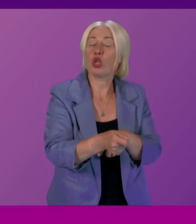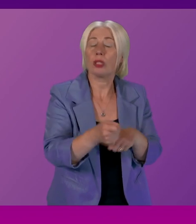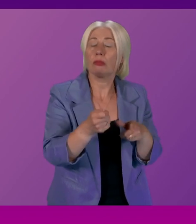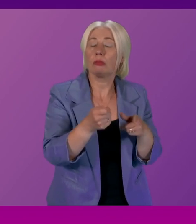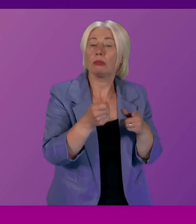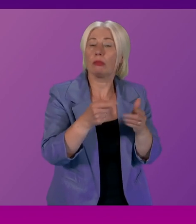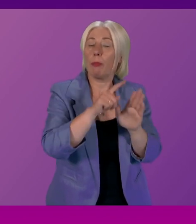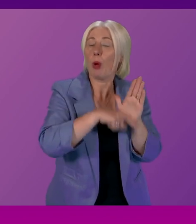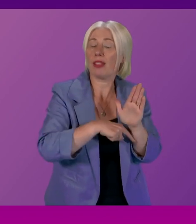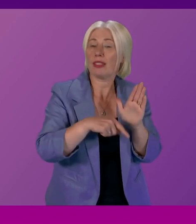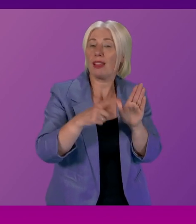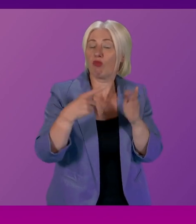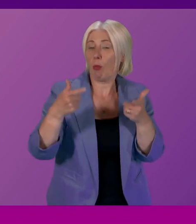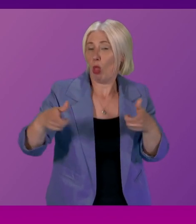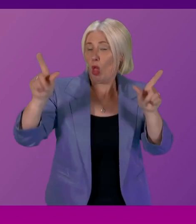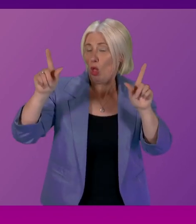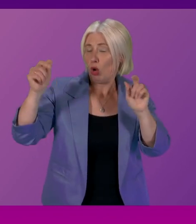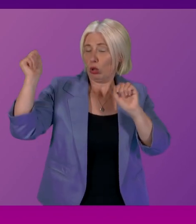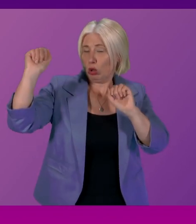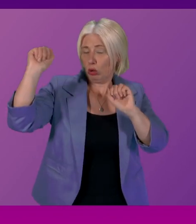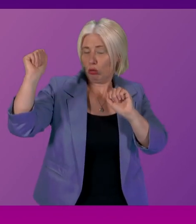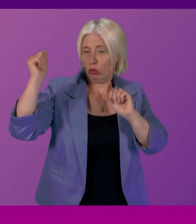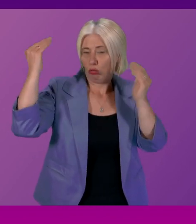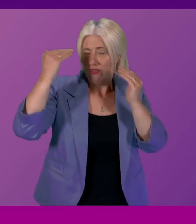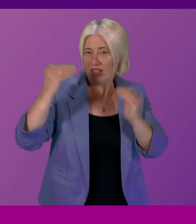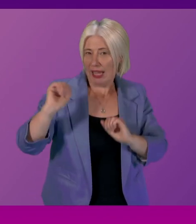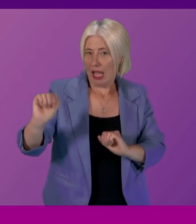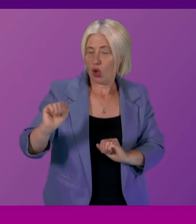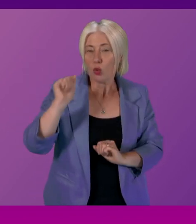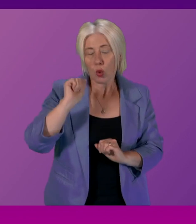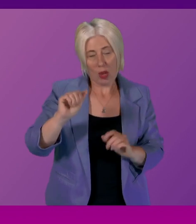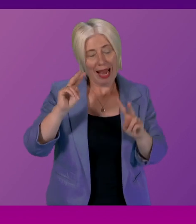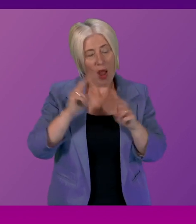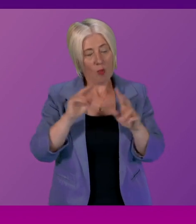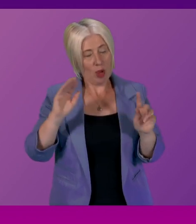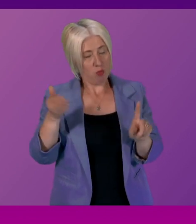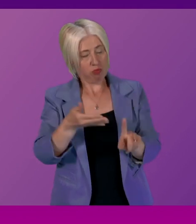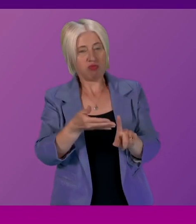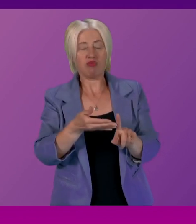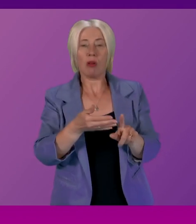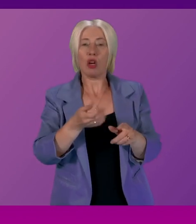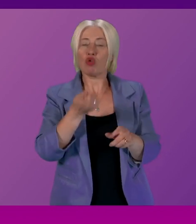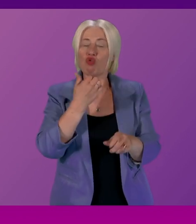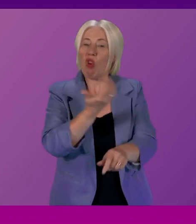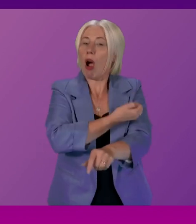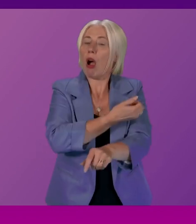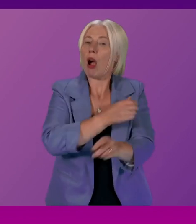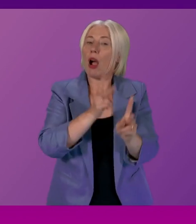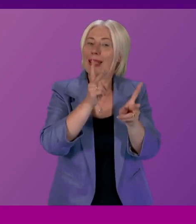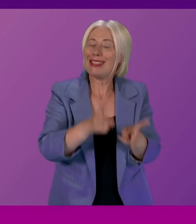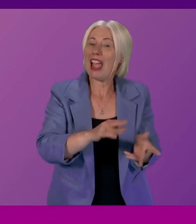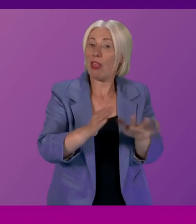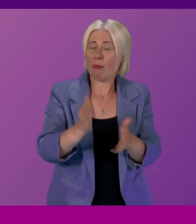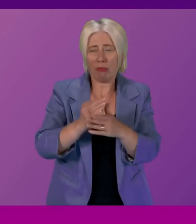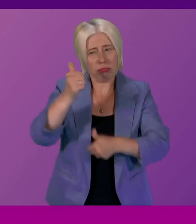Lord advocate so we do take a public health approach when it comes to the issue of drunks deaths but we know that Police Scotland and Credit goes to